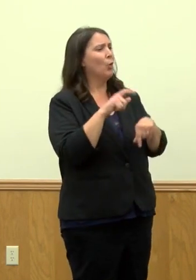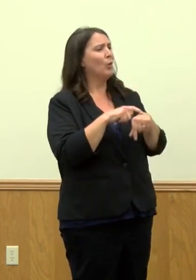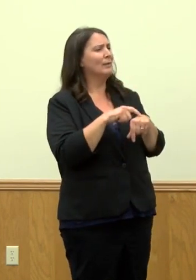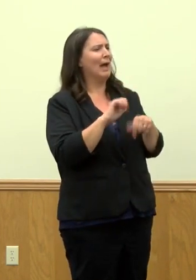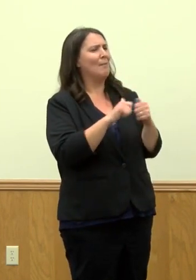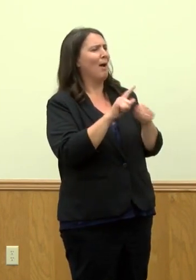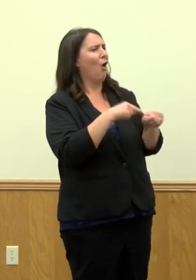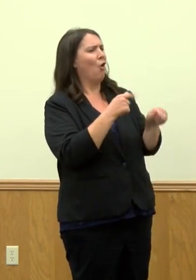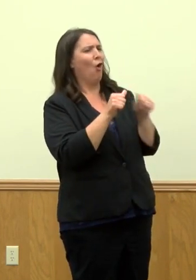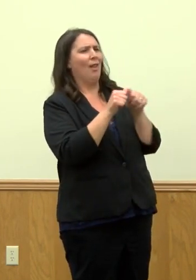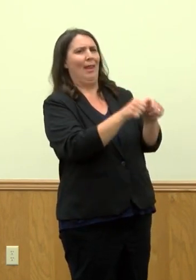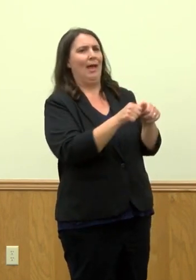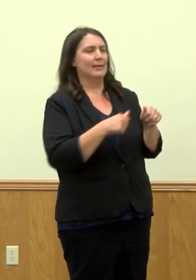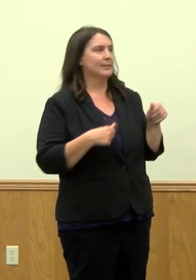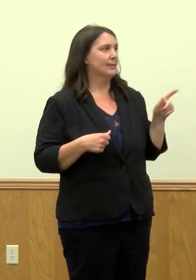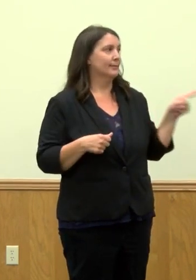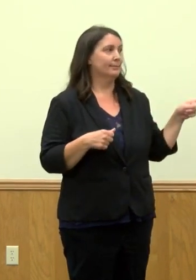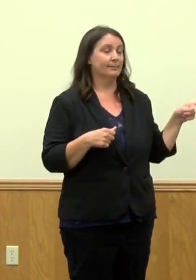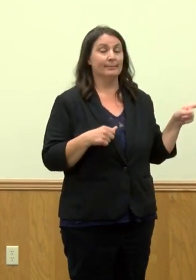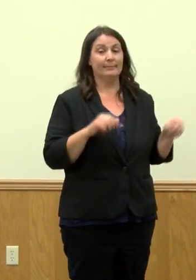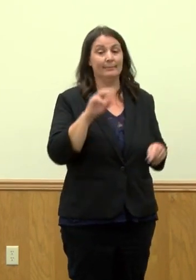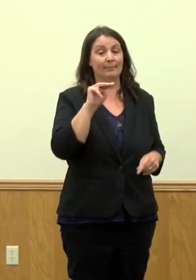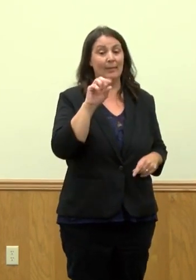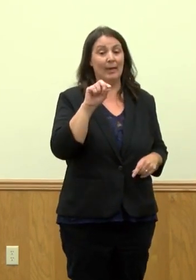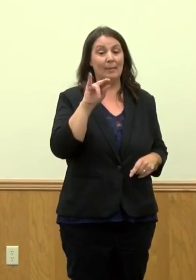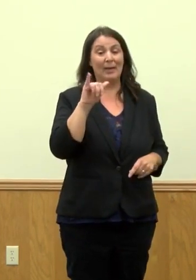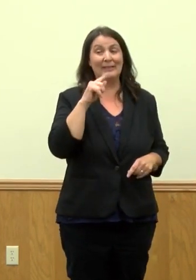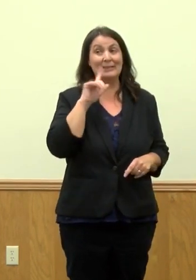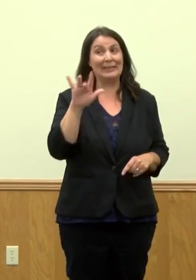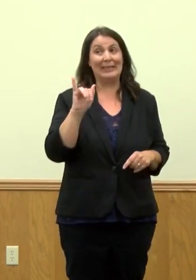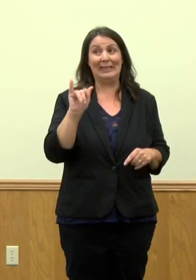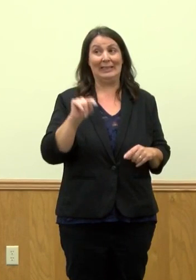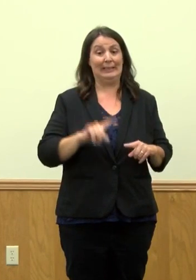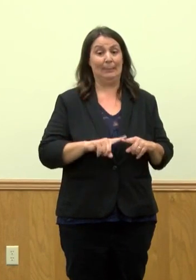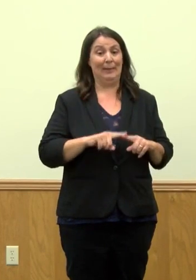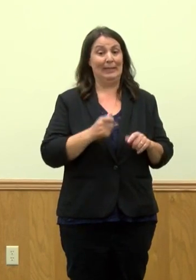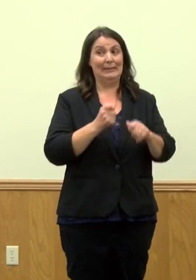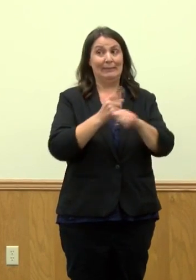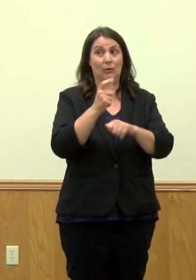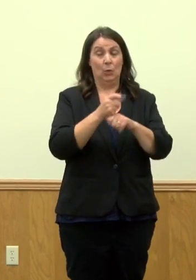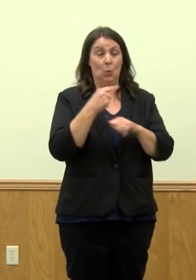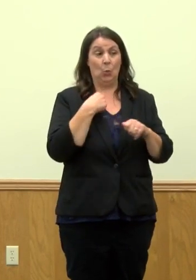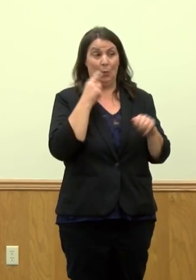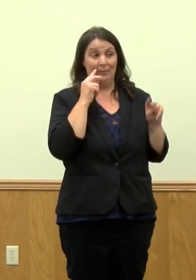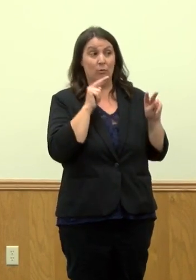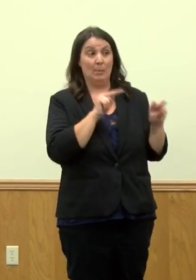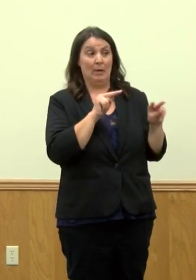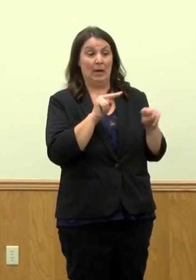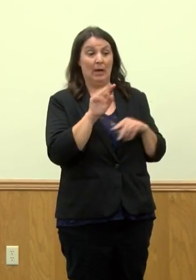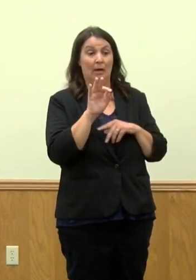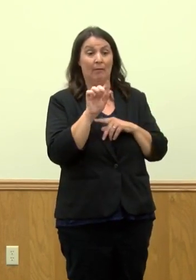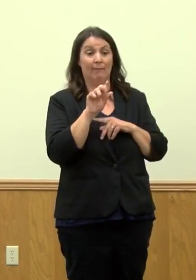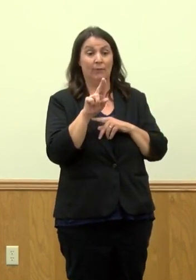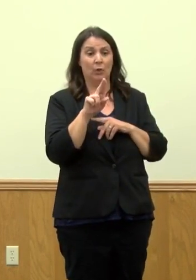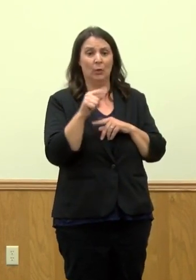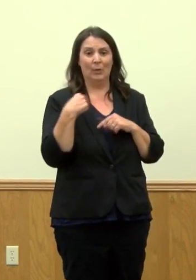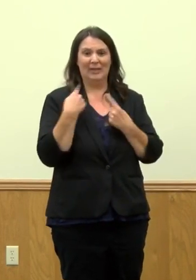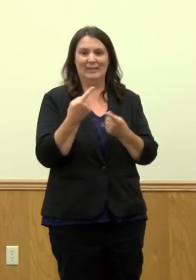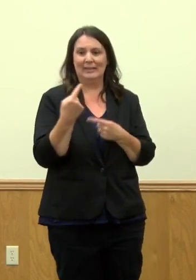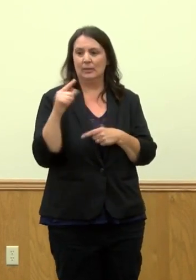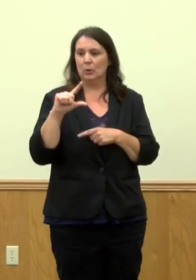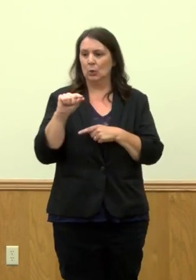that usually run? It varies year to year. I know for the health department, we've been monitoring influenza seasons since 2014,